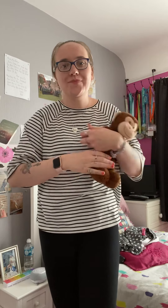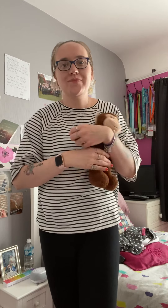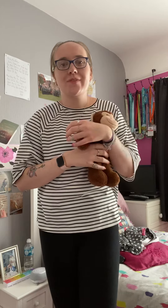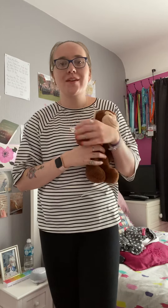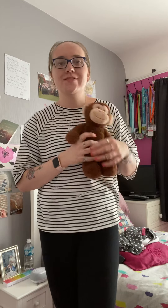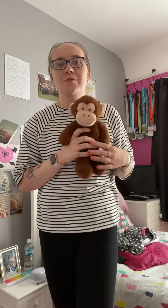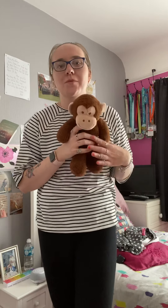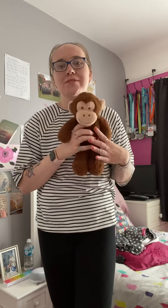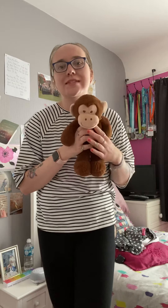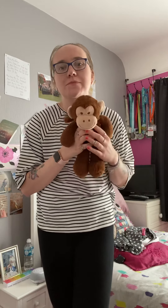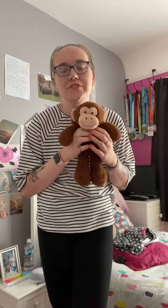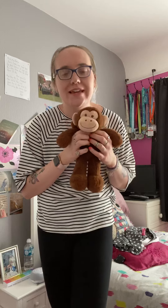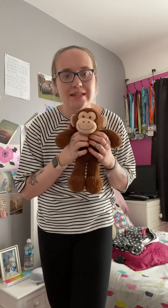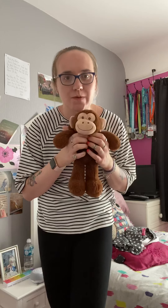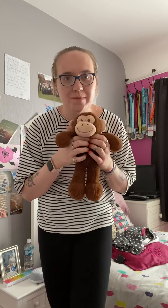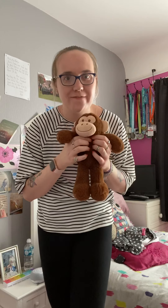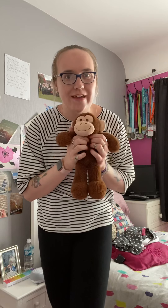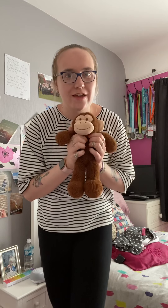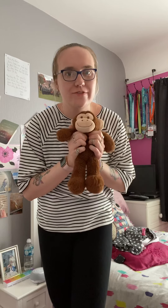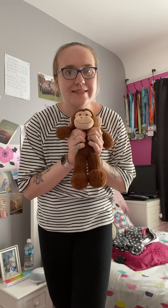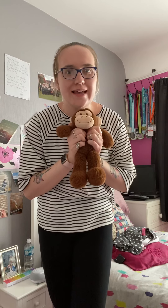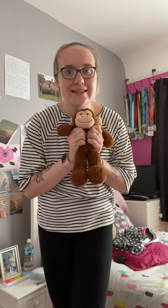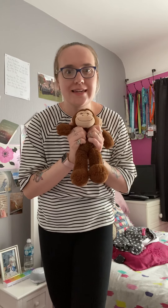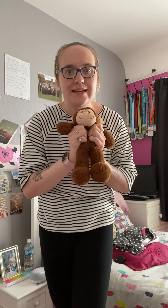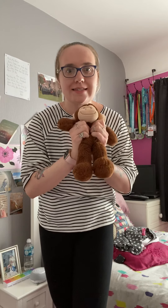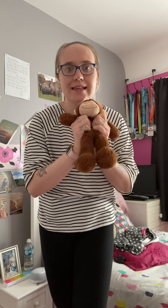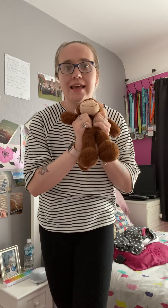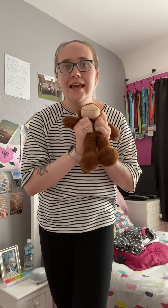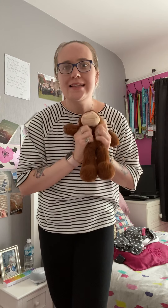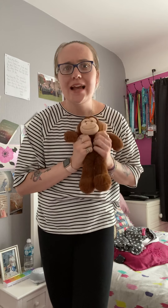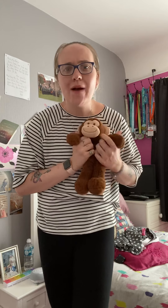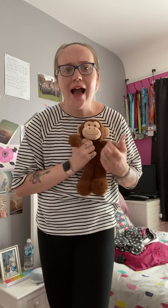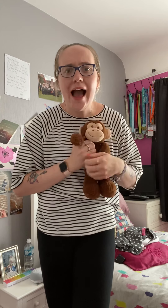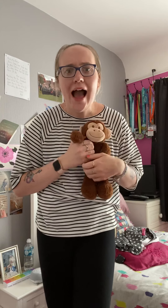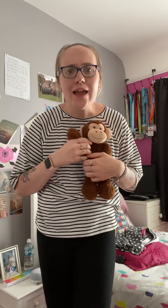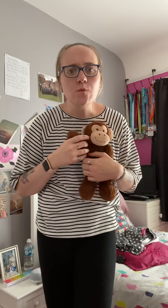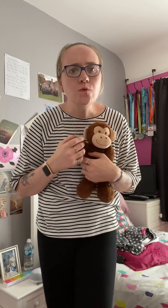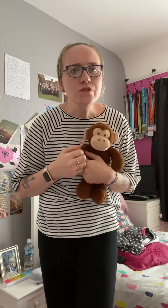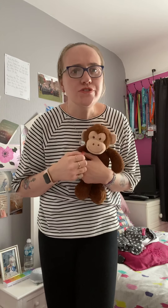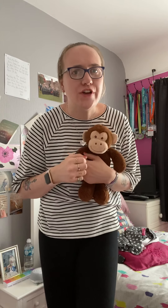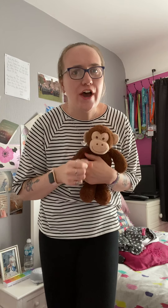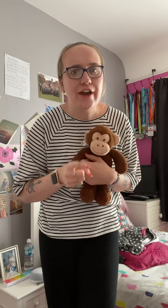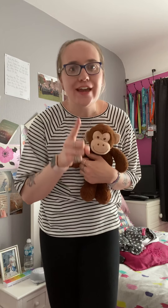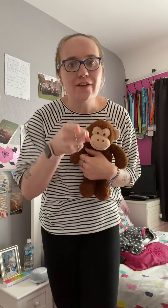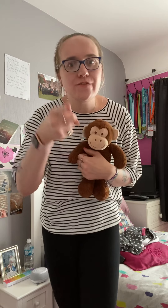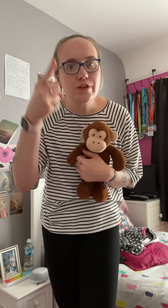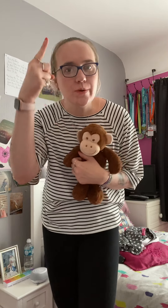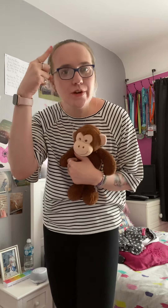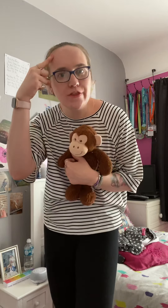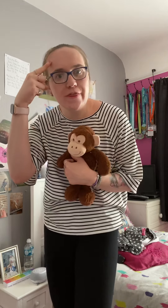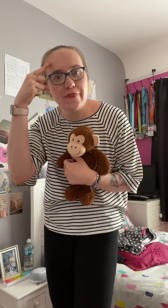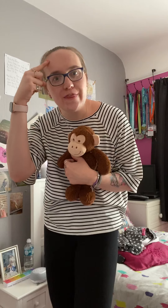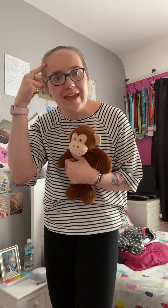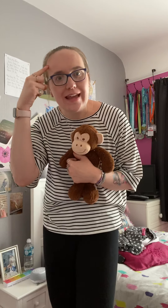So Monty Monkey is one of my favourite teddies. Now I wonder if you can think